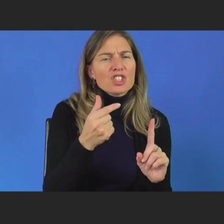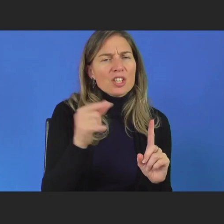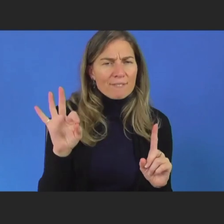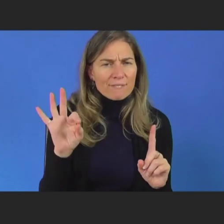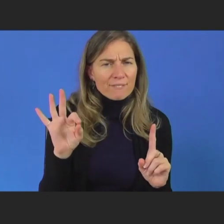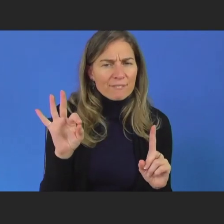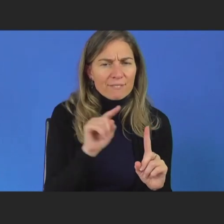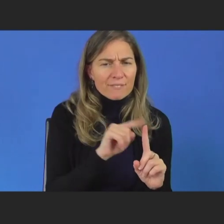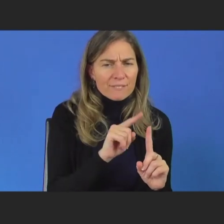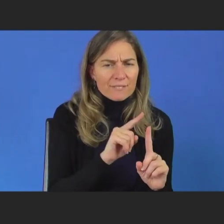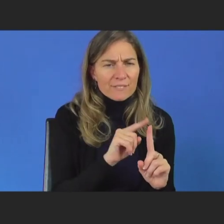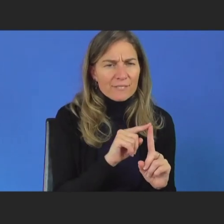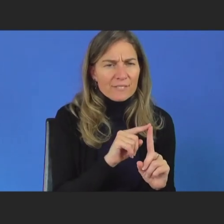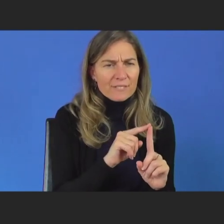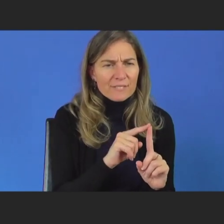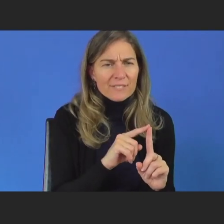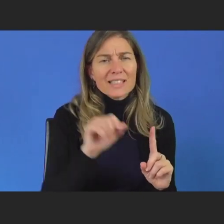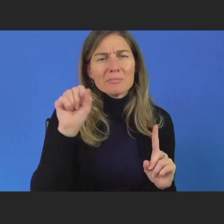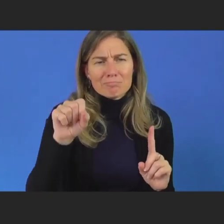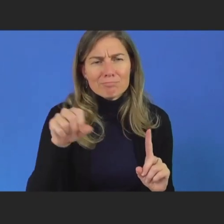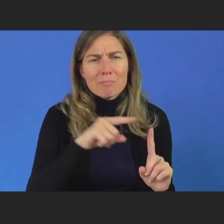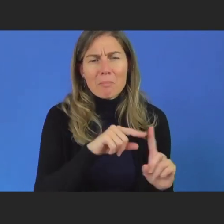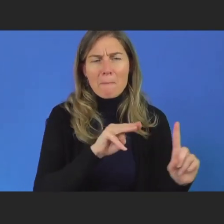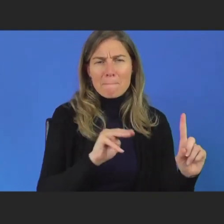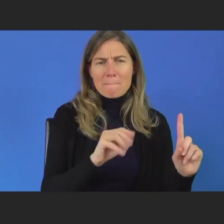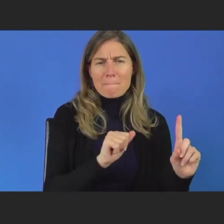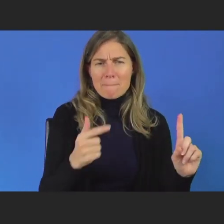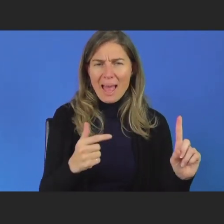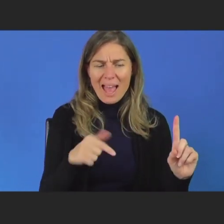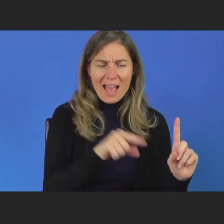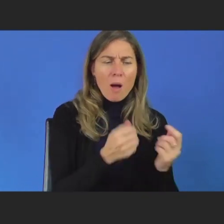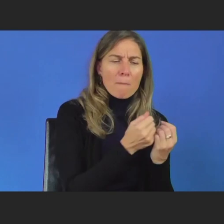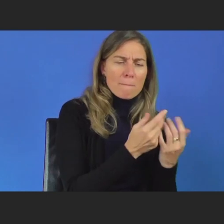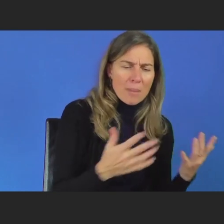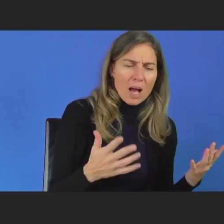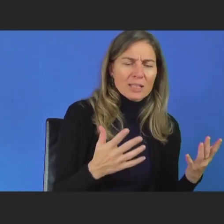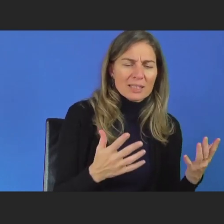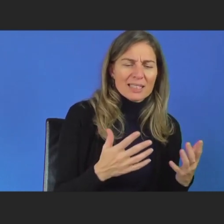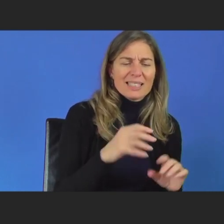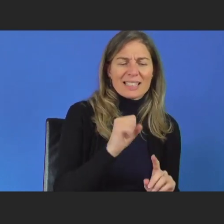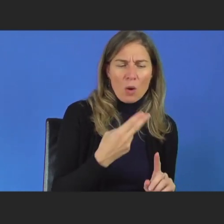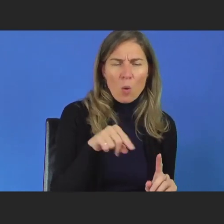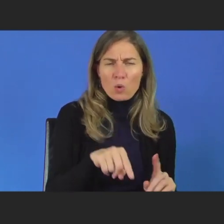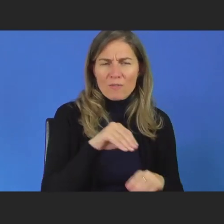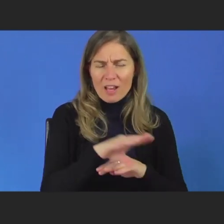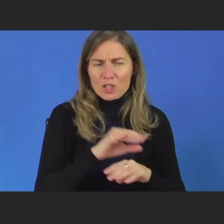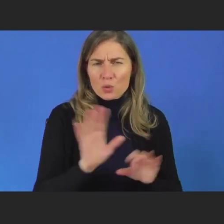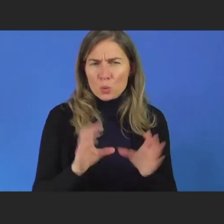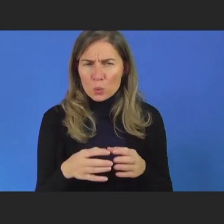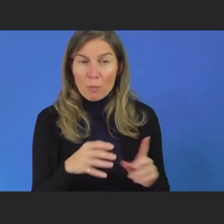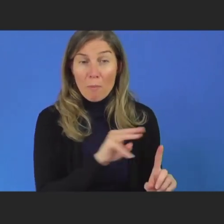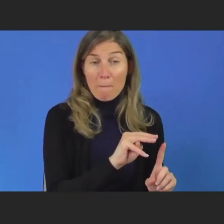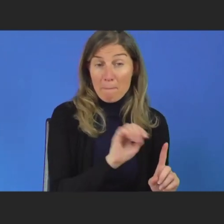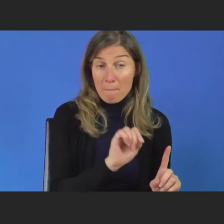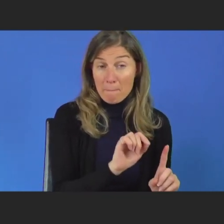IGF MAG, the Multi Stakeholder Advisory Group, it's essential that future MAG